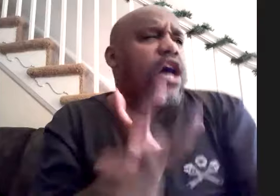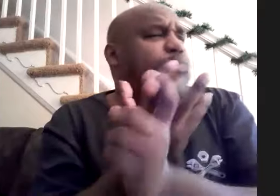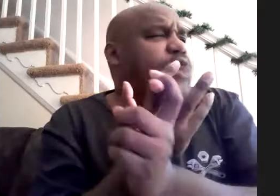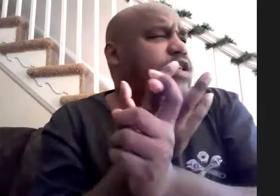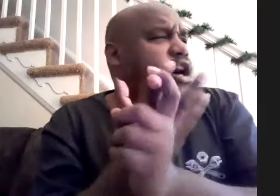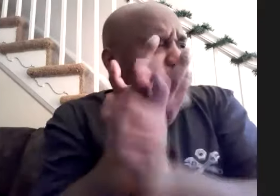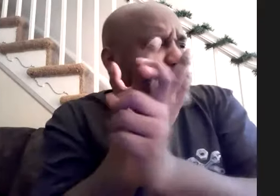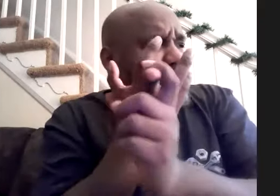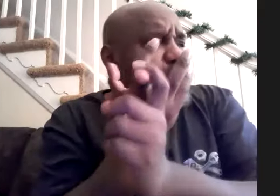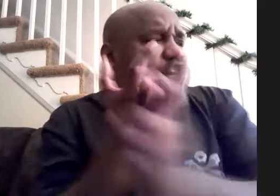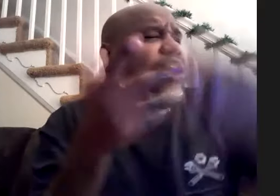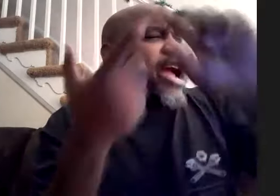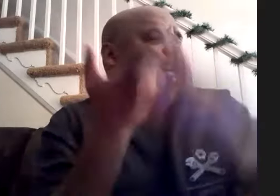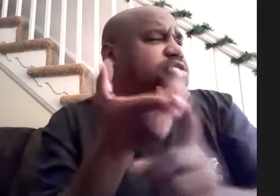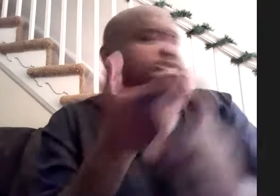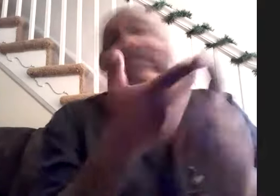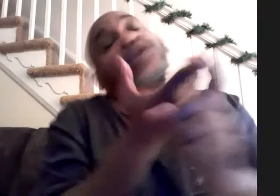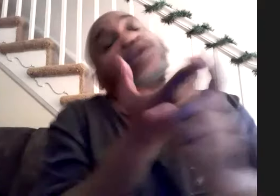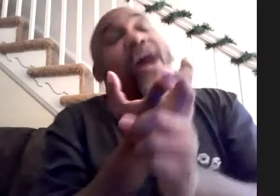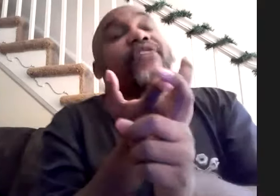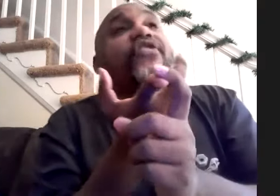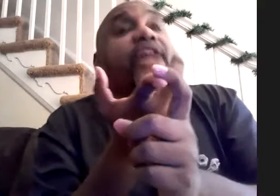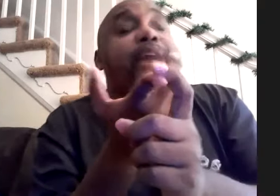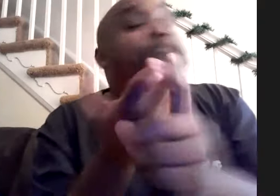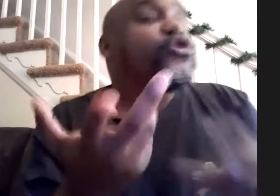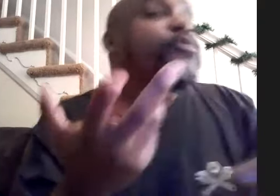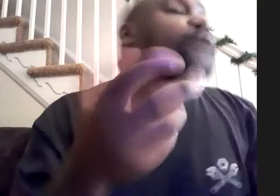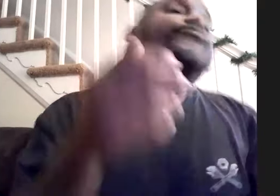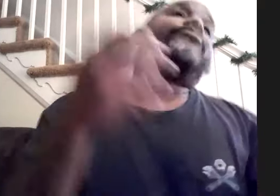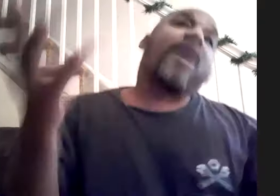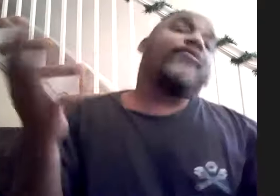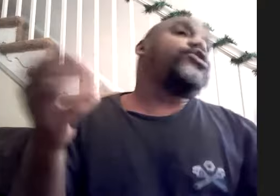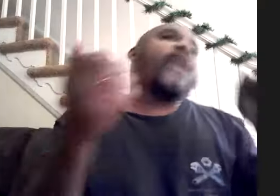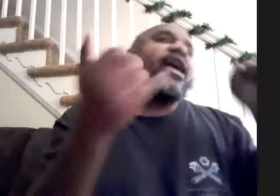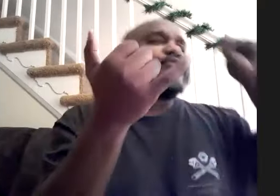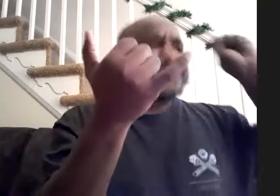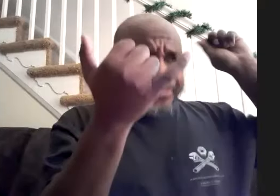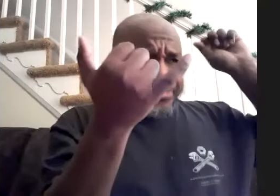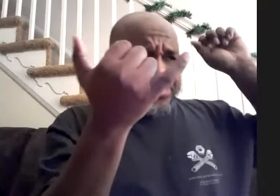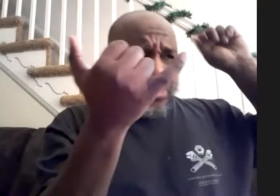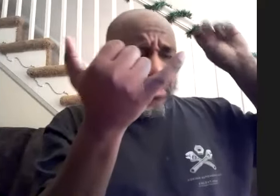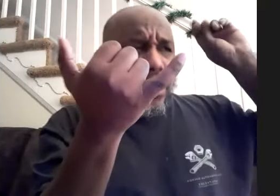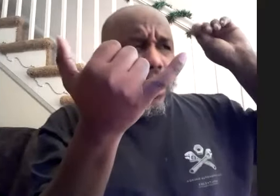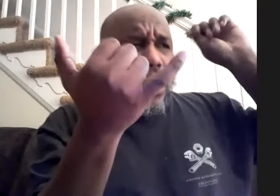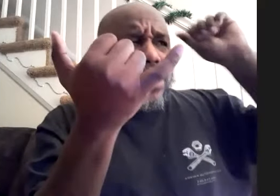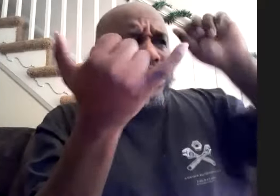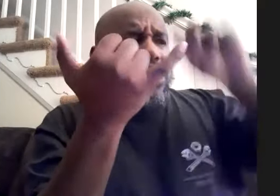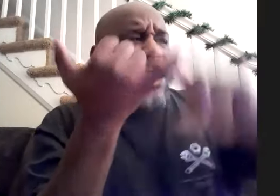blood uh blood sugar and not in order obviously and mother's milk primus you had frizzle pride